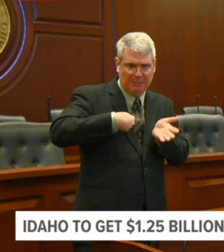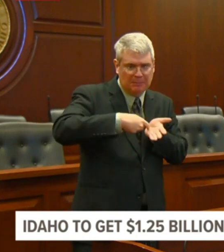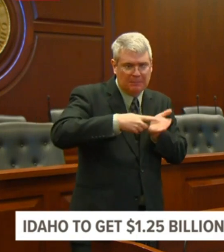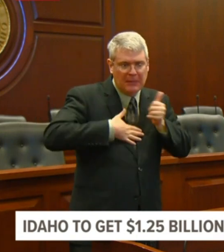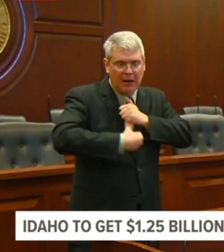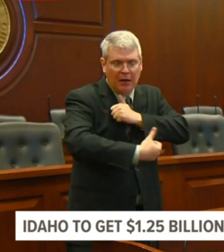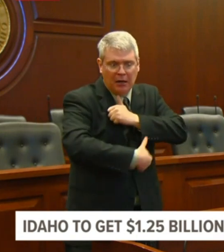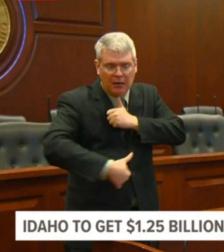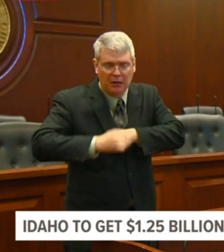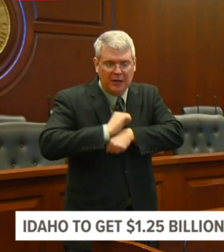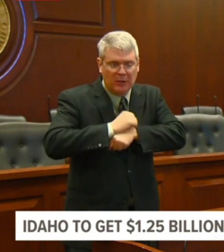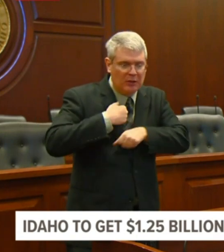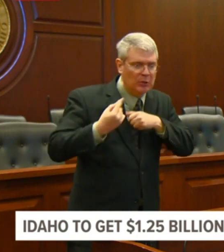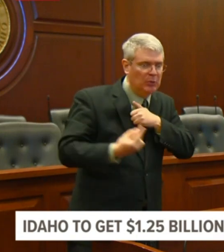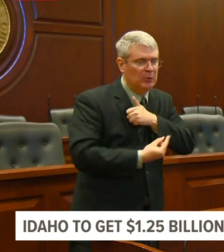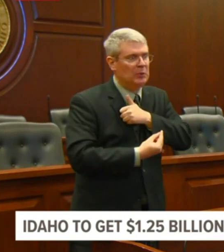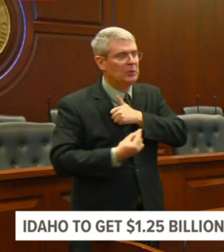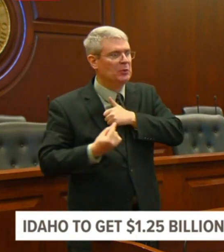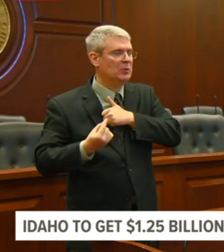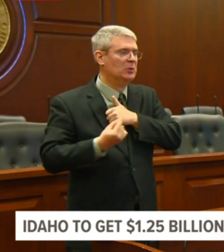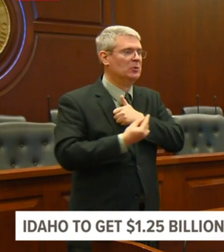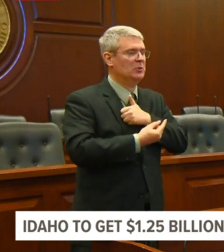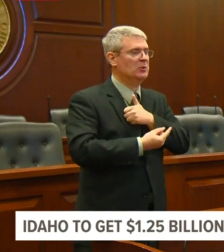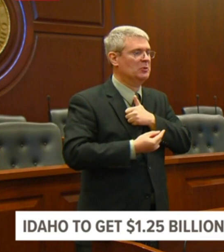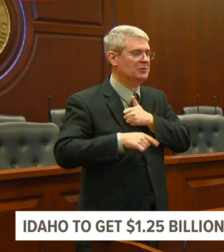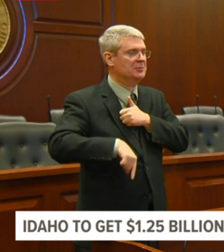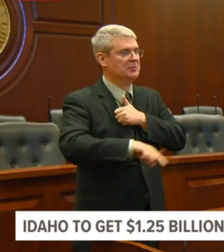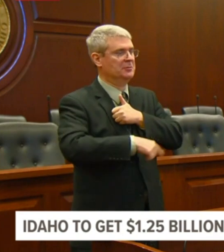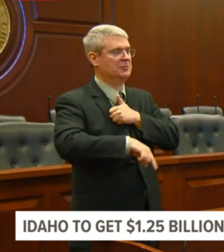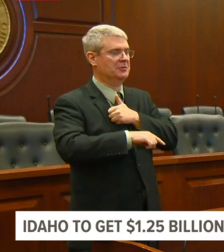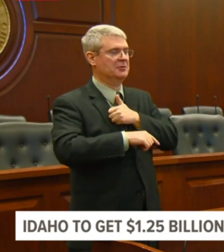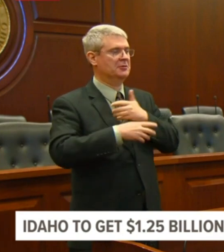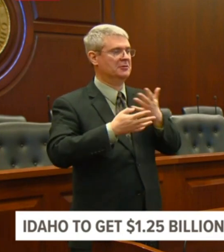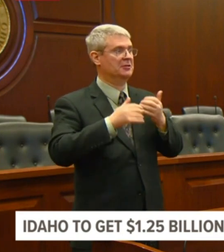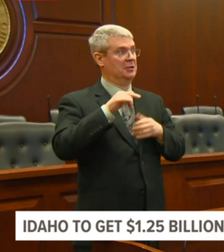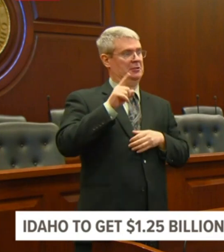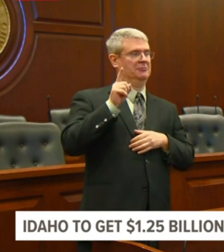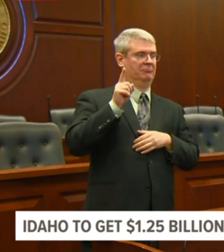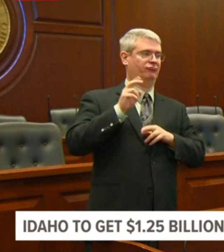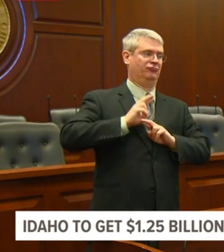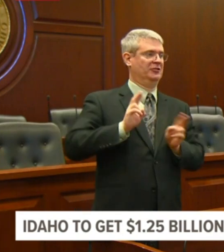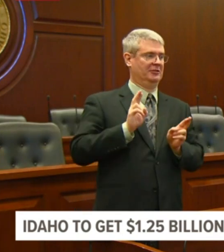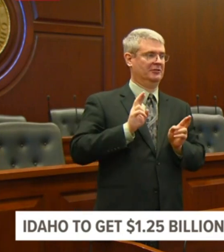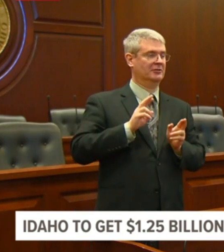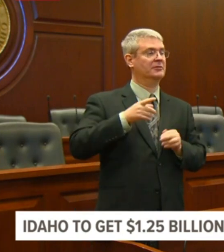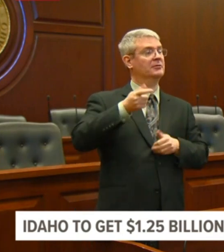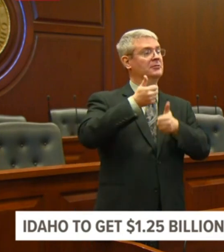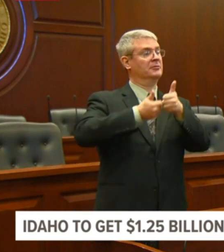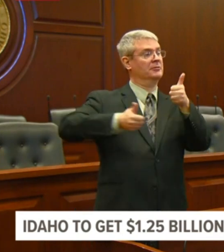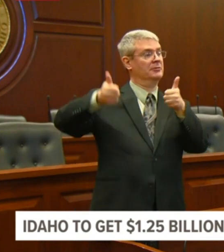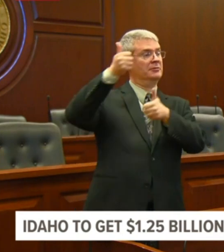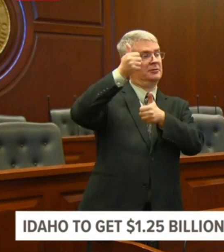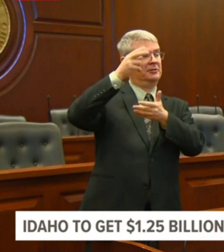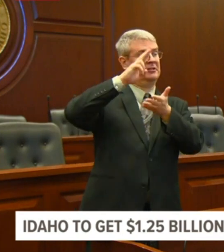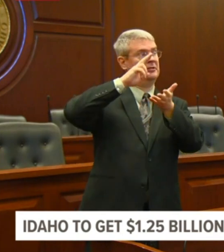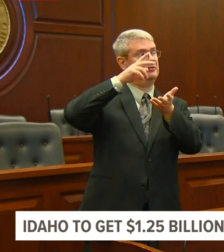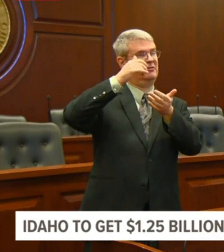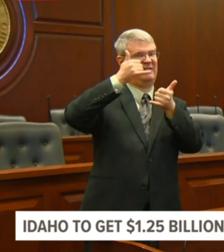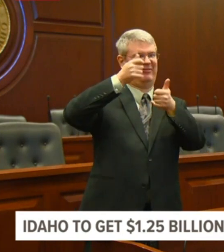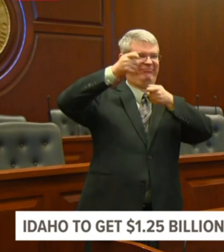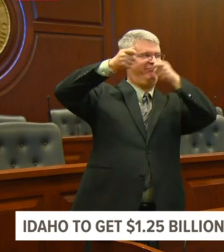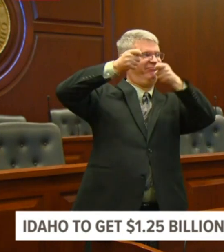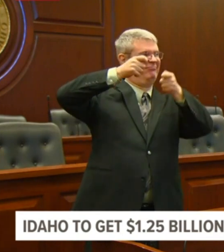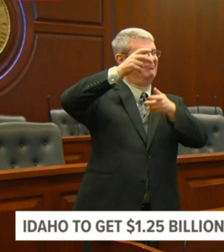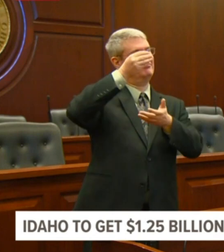time. The Secretary of the Treasury has been authorized to work with the SBA to expedite the process. I can tell you right now that most